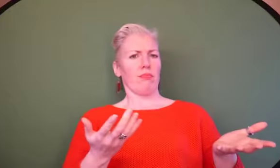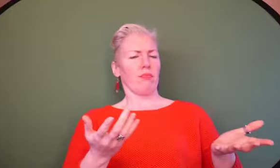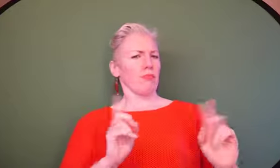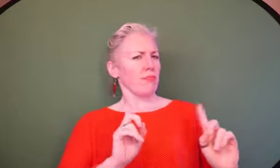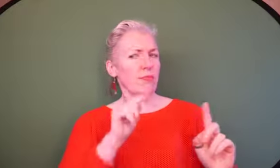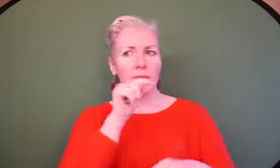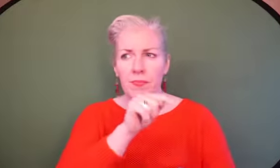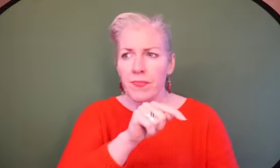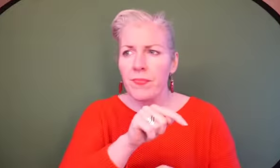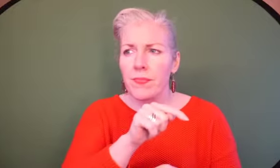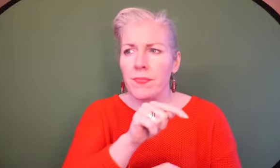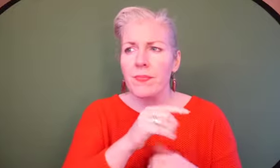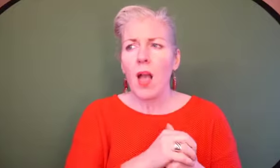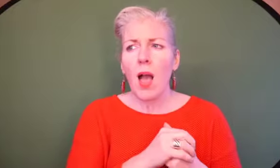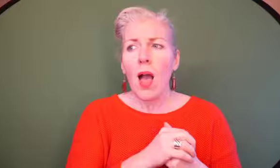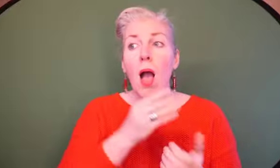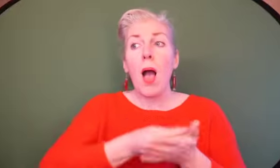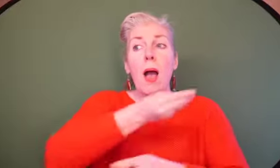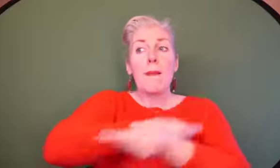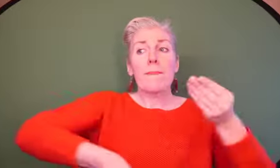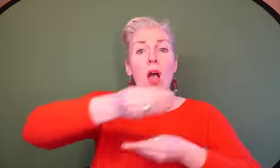Okay, so let's go.